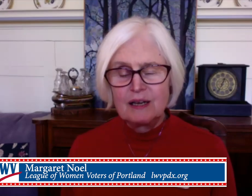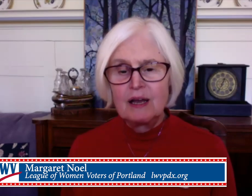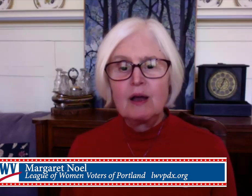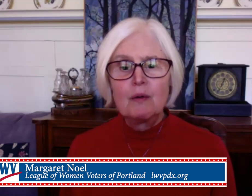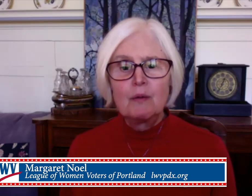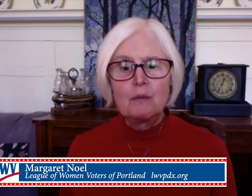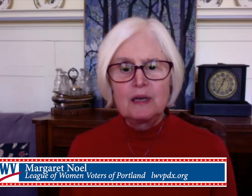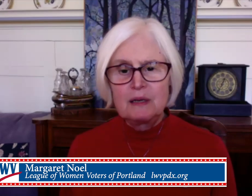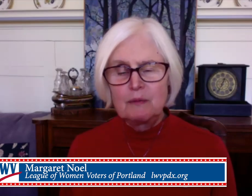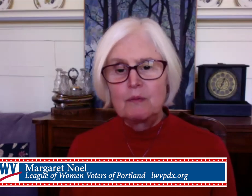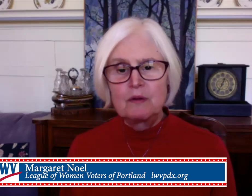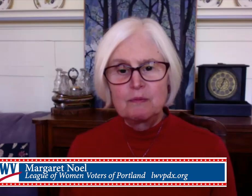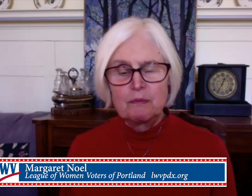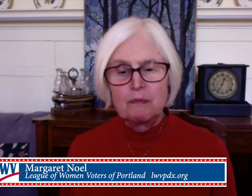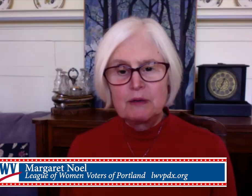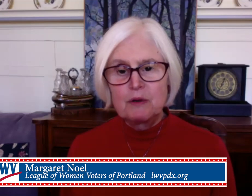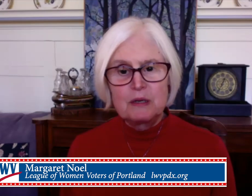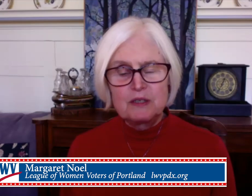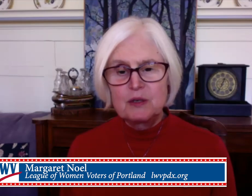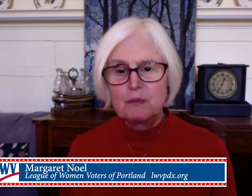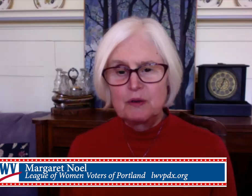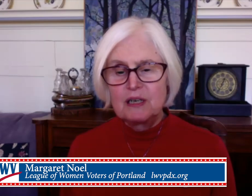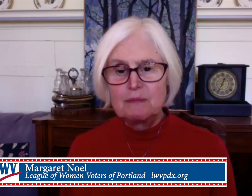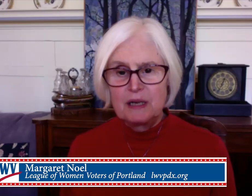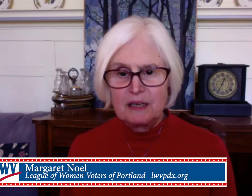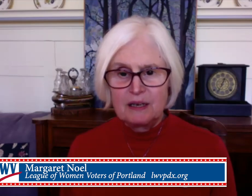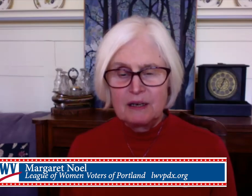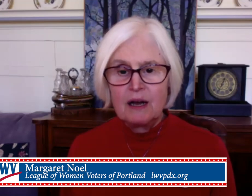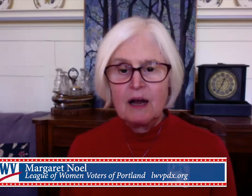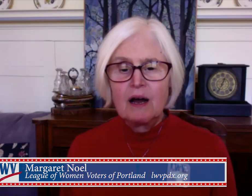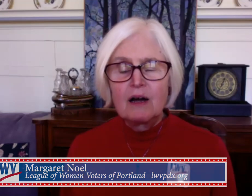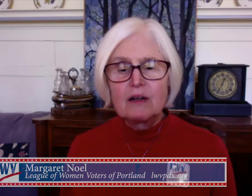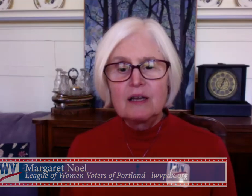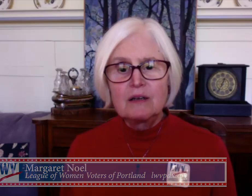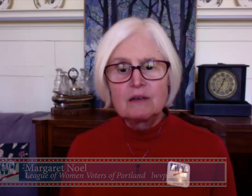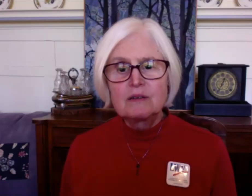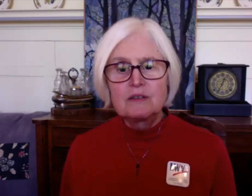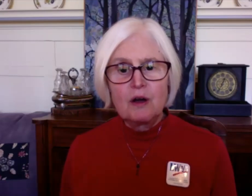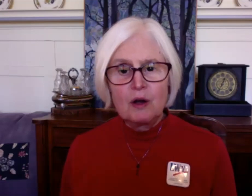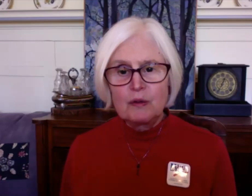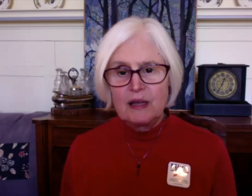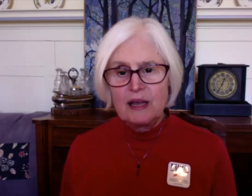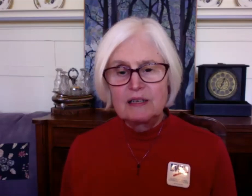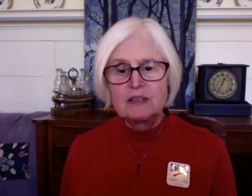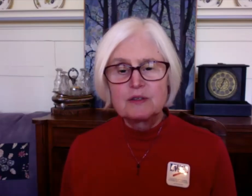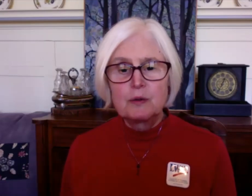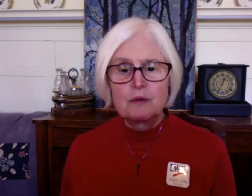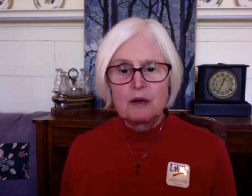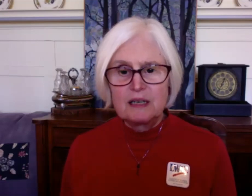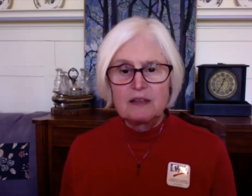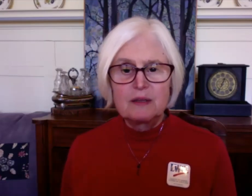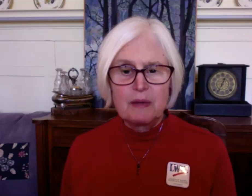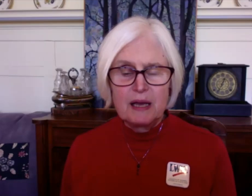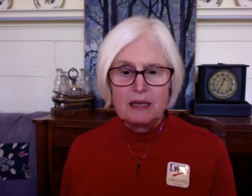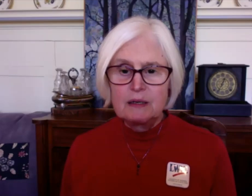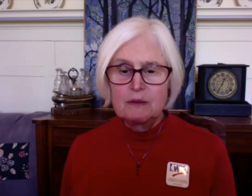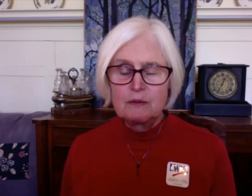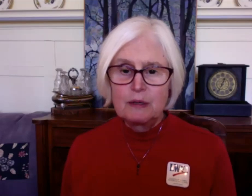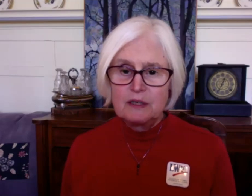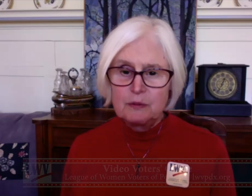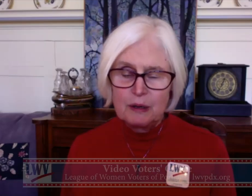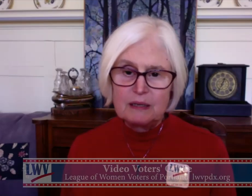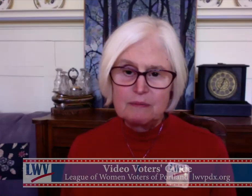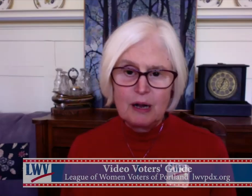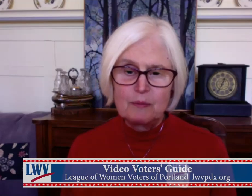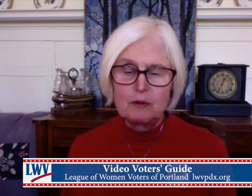Guide. We, with Metro East Community Media, are here to talk with candidates who are running in the May